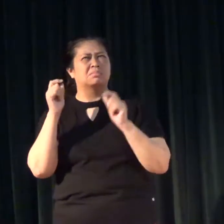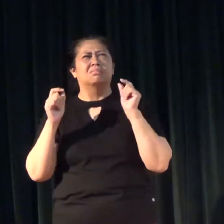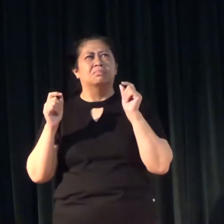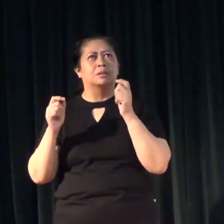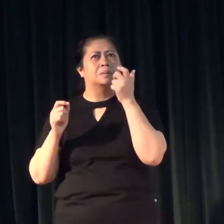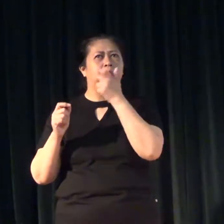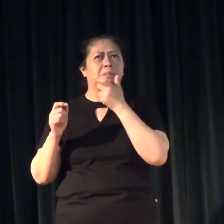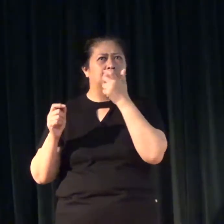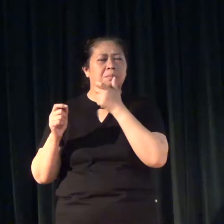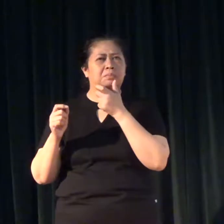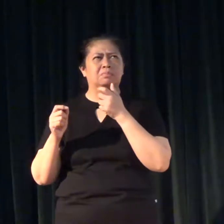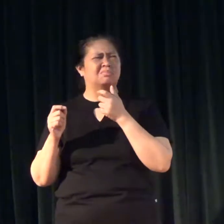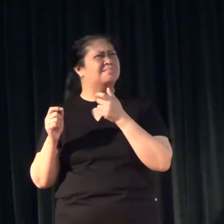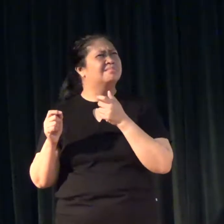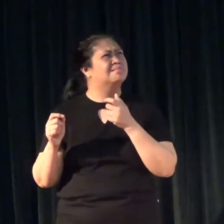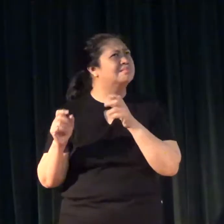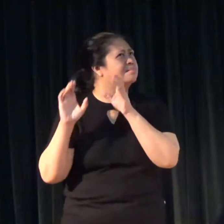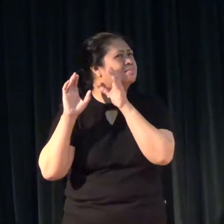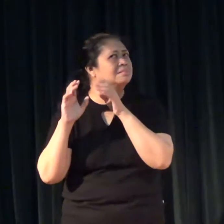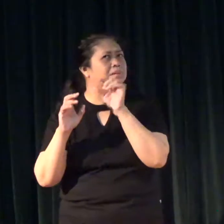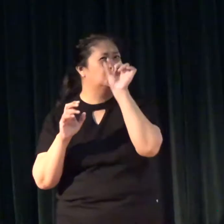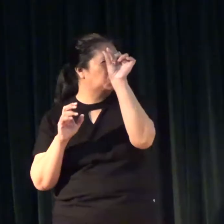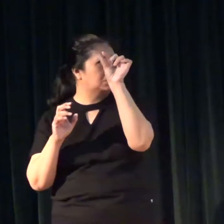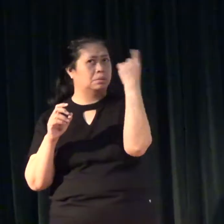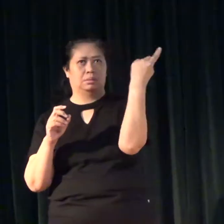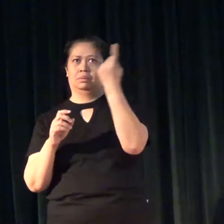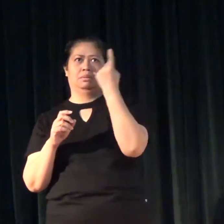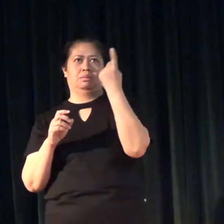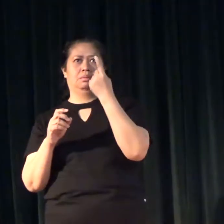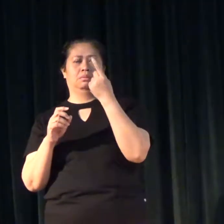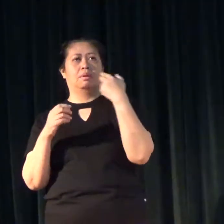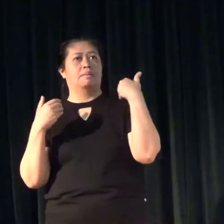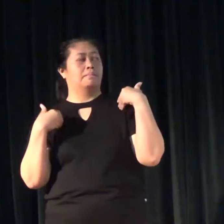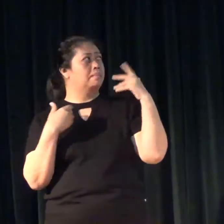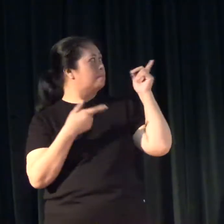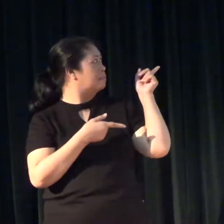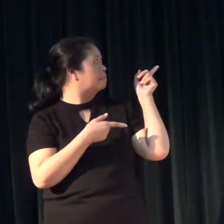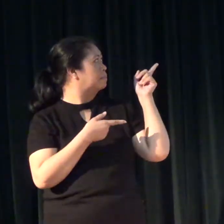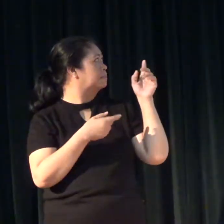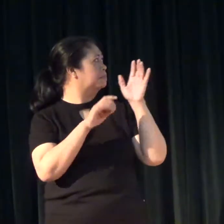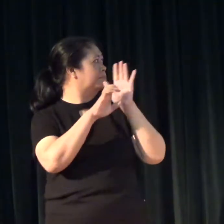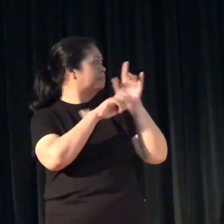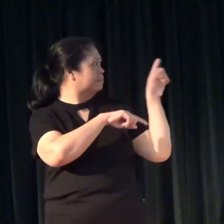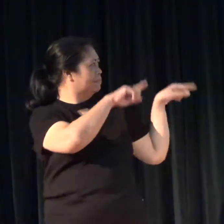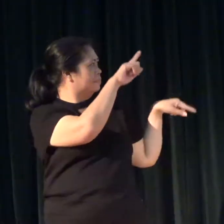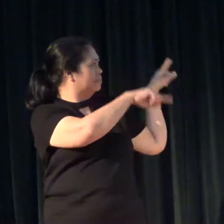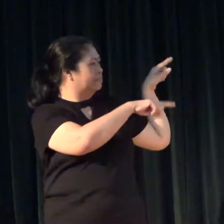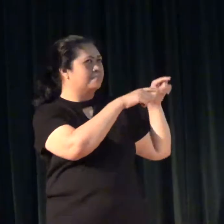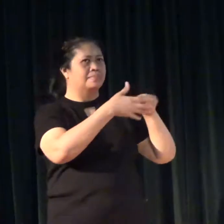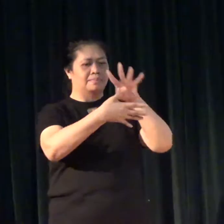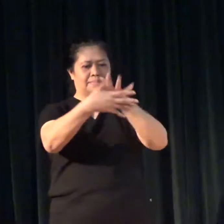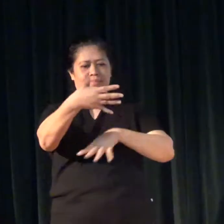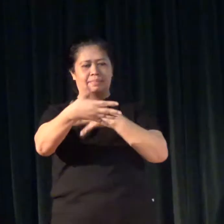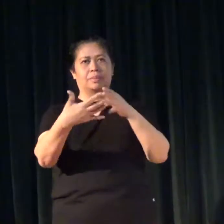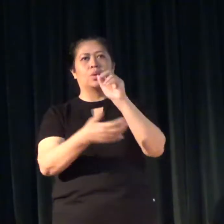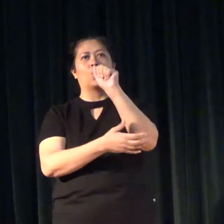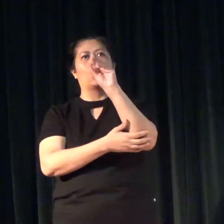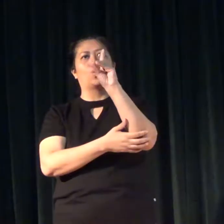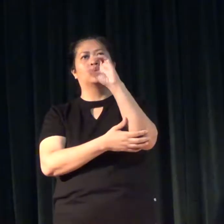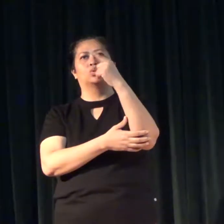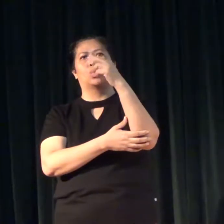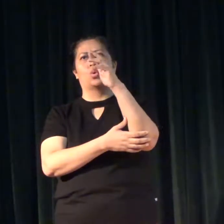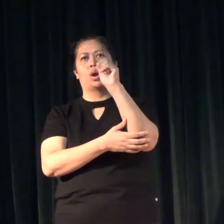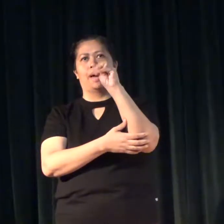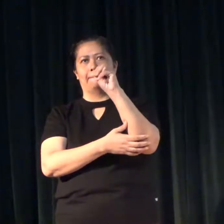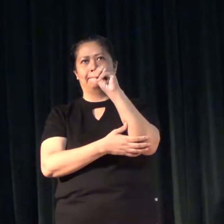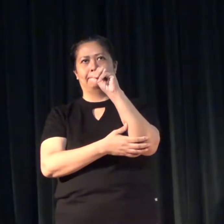speech sounds. Okay, so what you have there is an example of an audiogram that